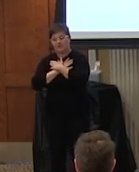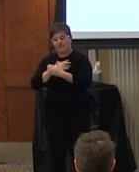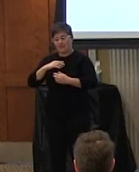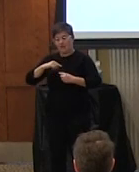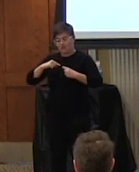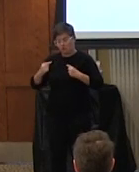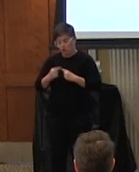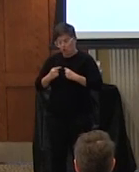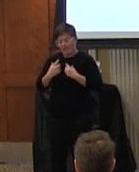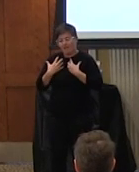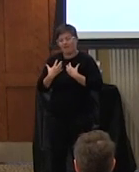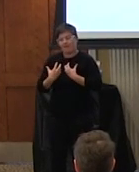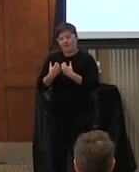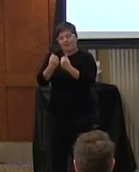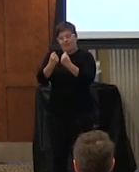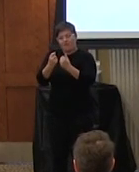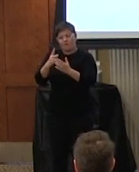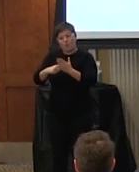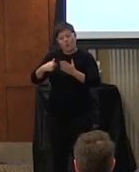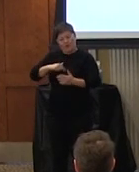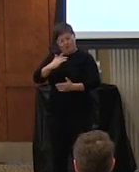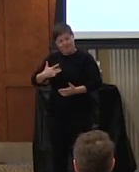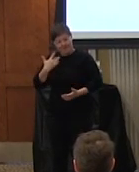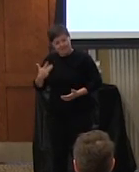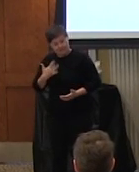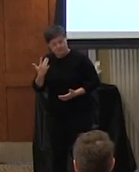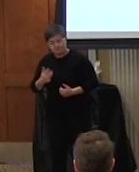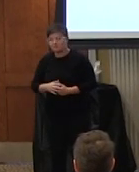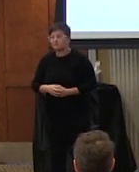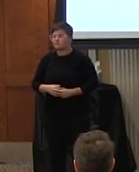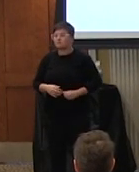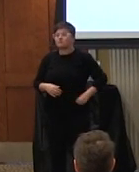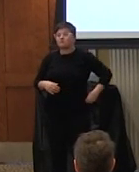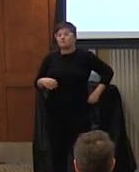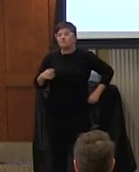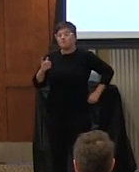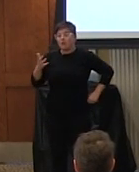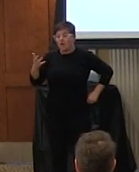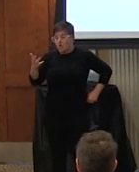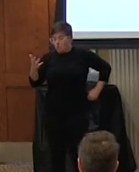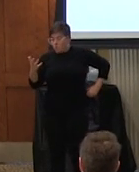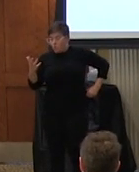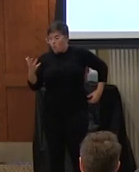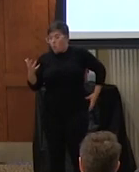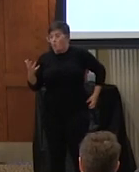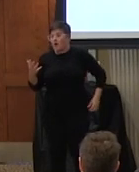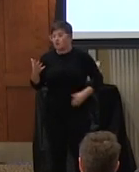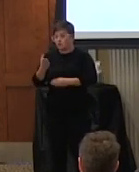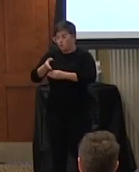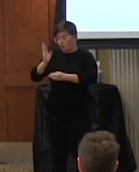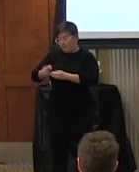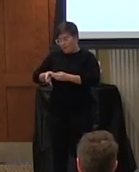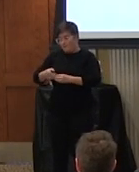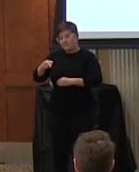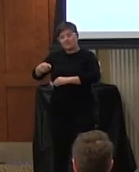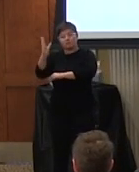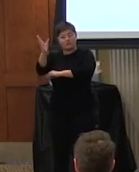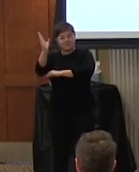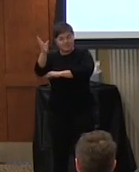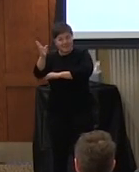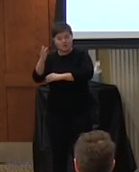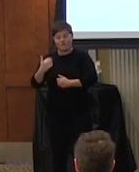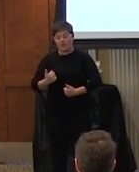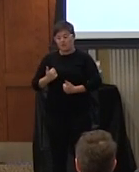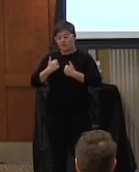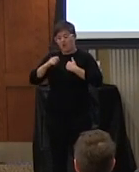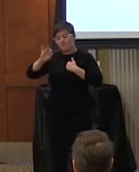ourselves a little bit from the wounds that we're feeling so i do want to to wrap up this presentation of